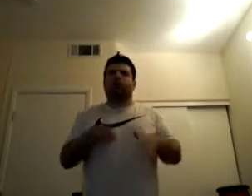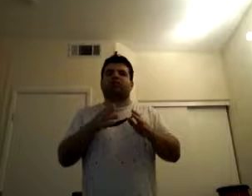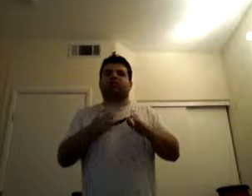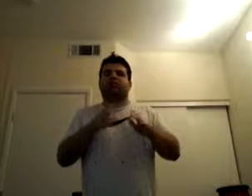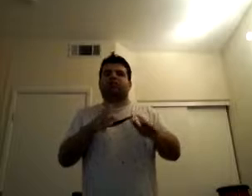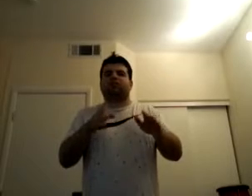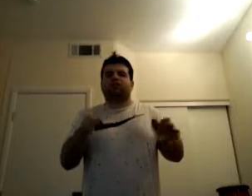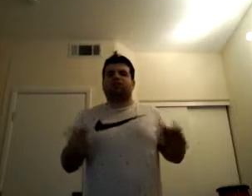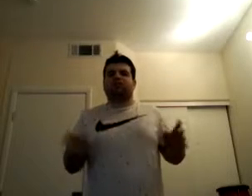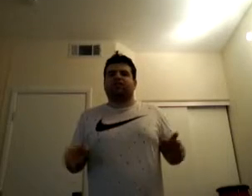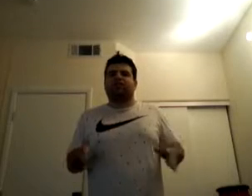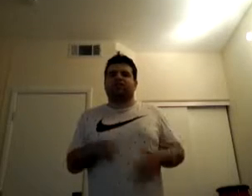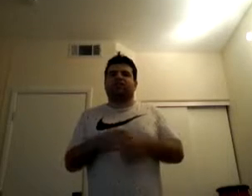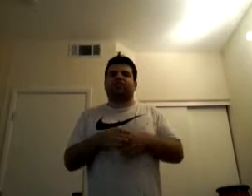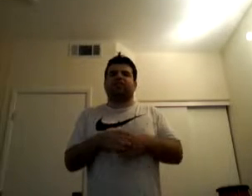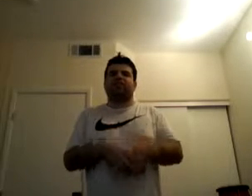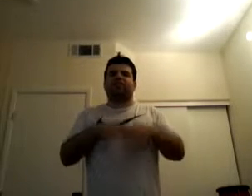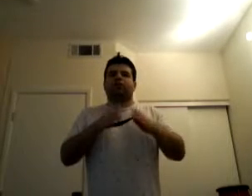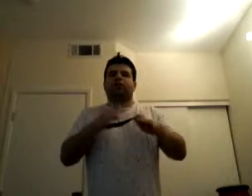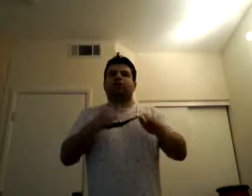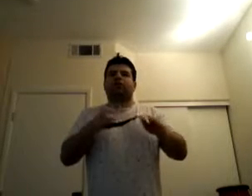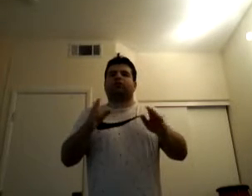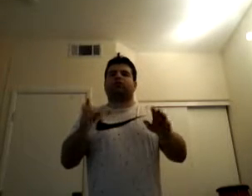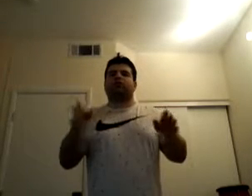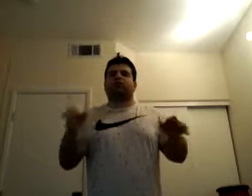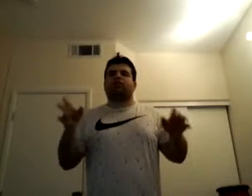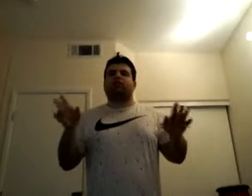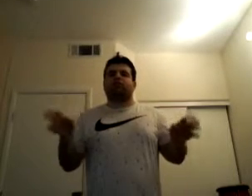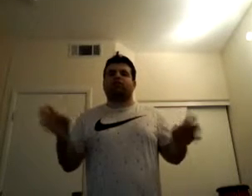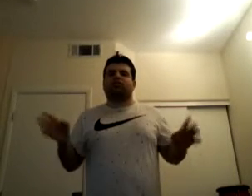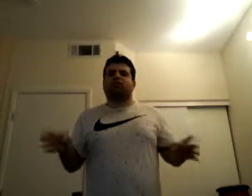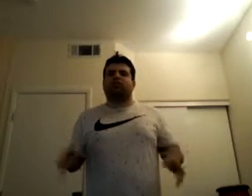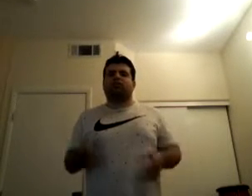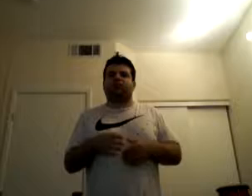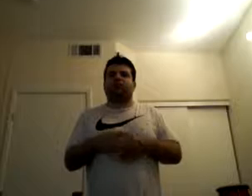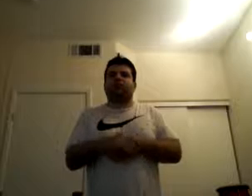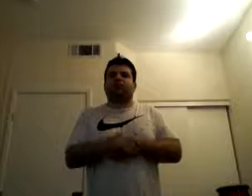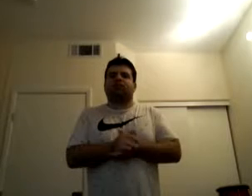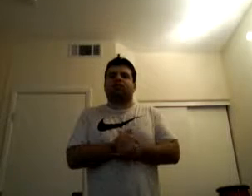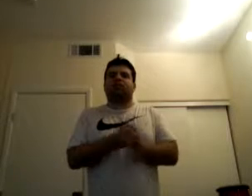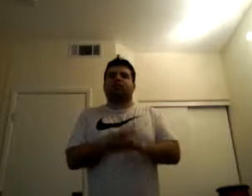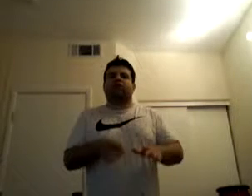To see another game Break the silence, sacrifice it all